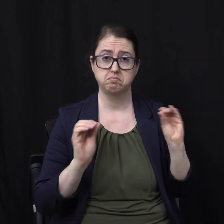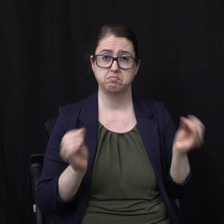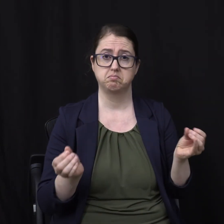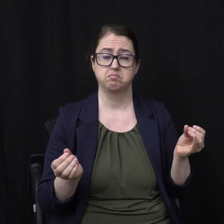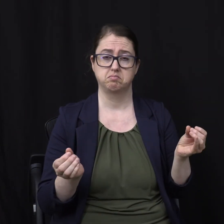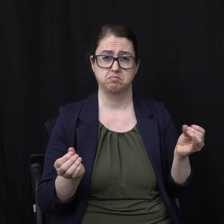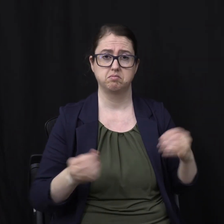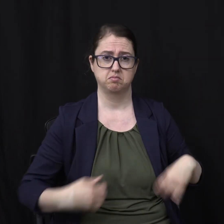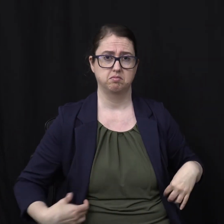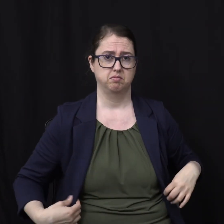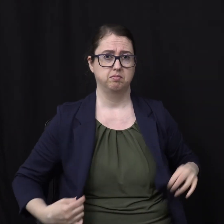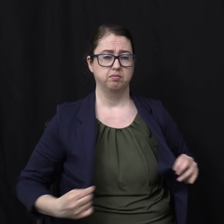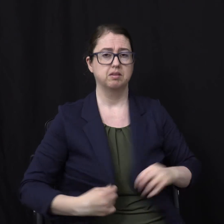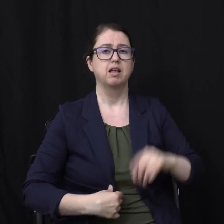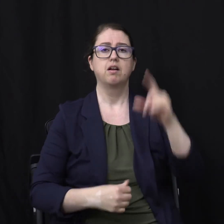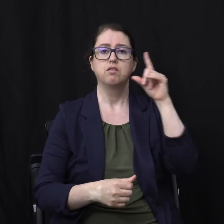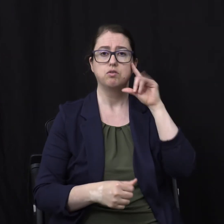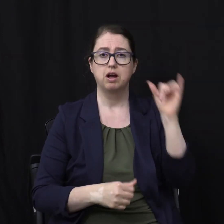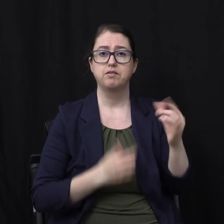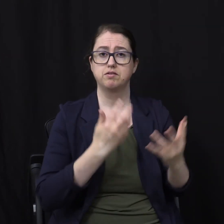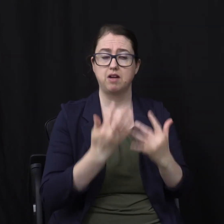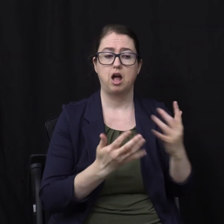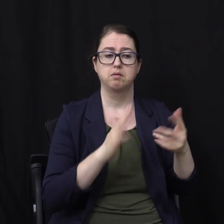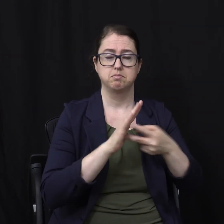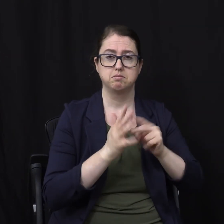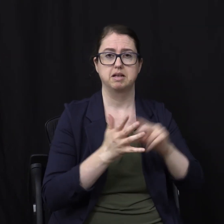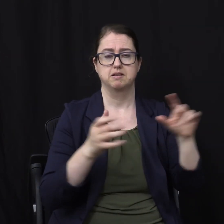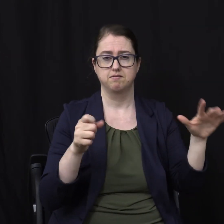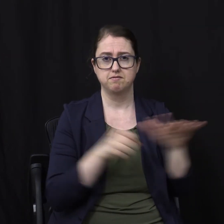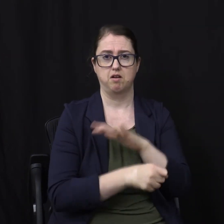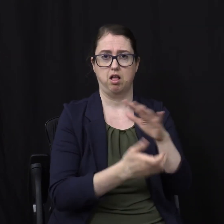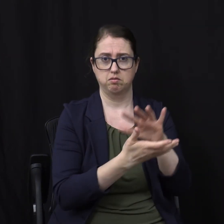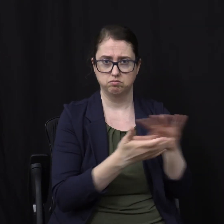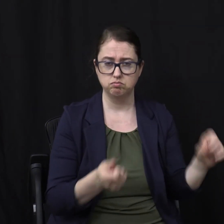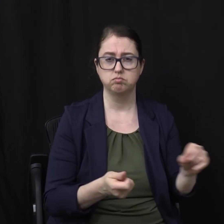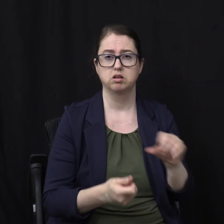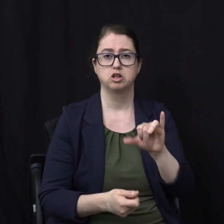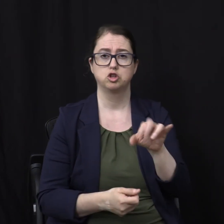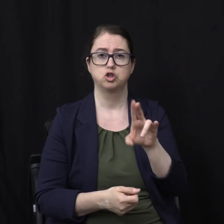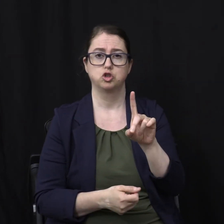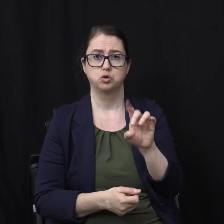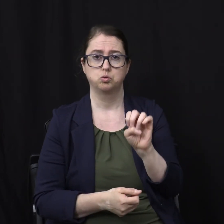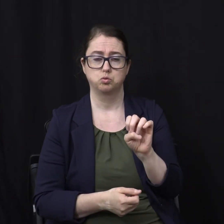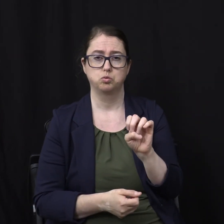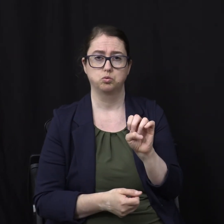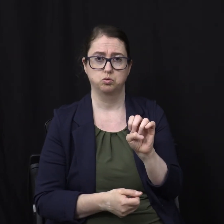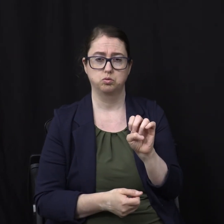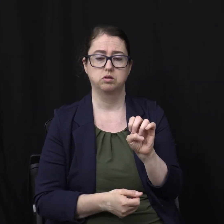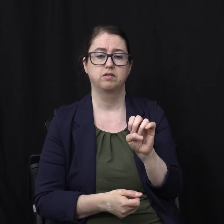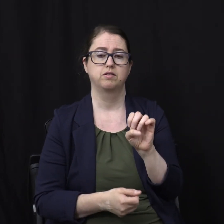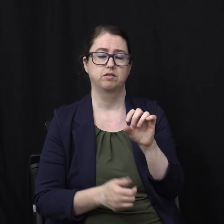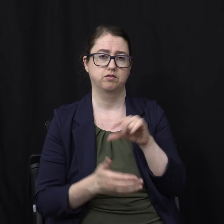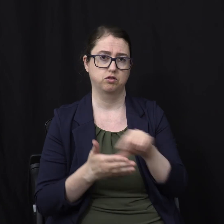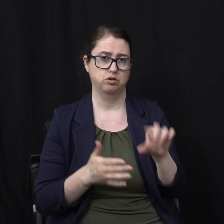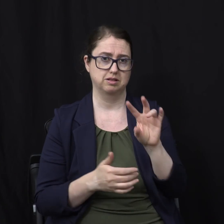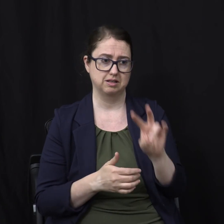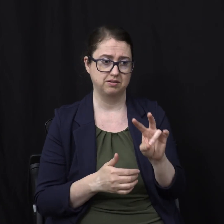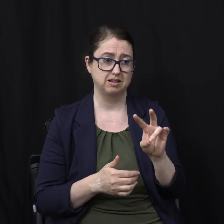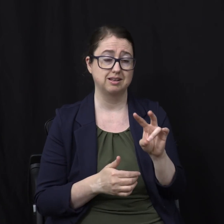fire is totally destructive Isn't it? According to Jude verse 7 The fire is unquenchable It says elsewhere in the